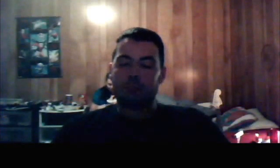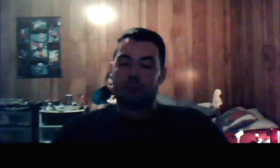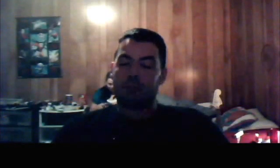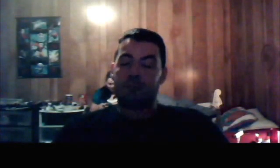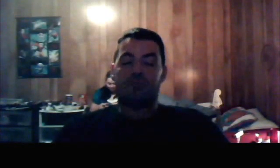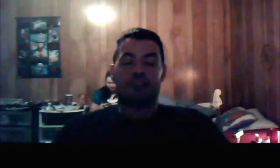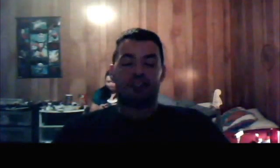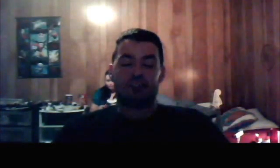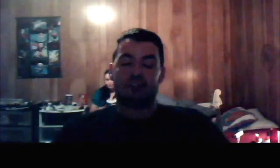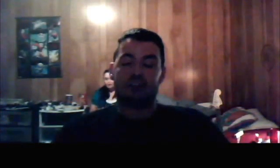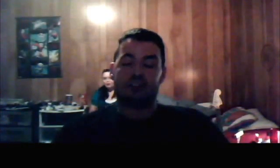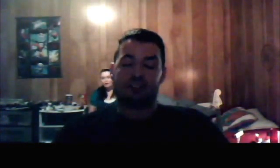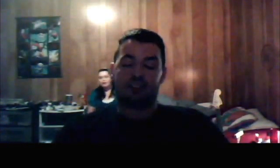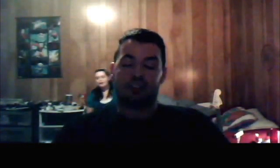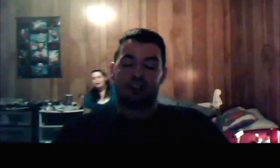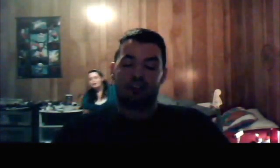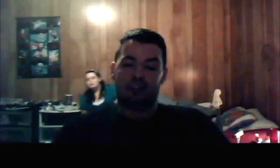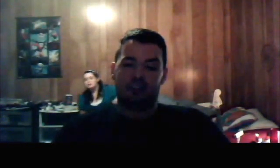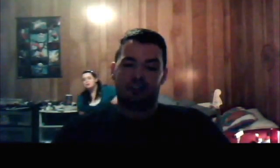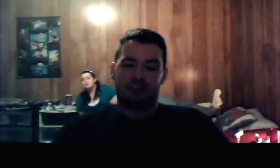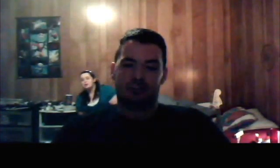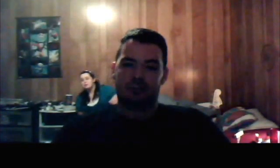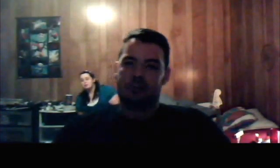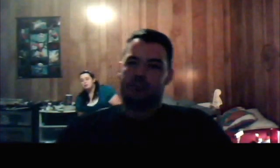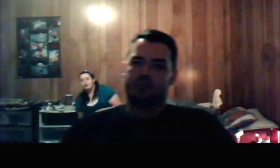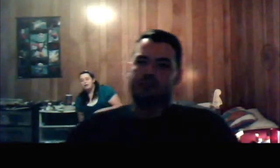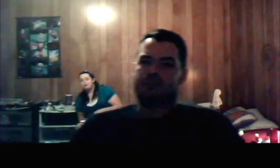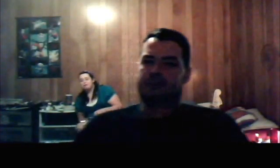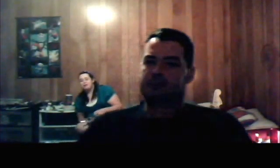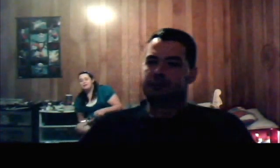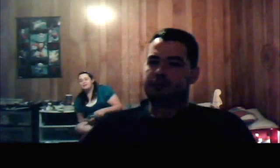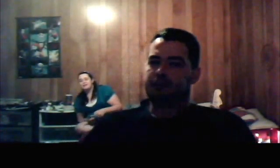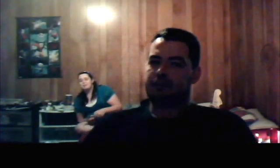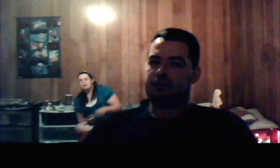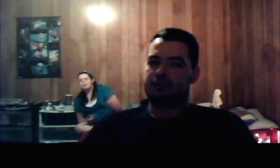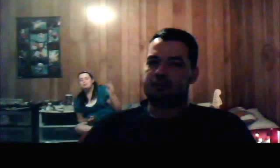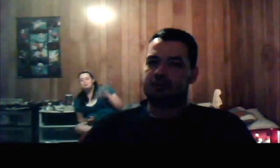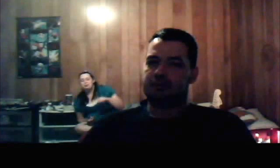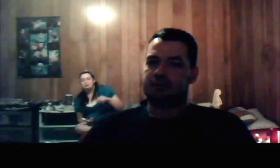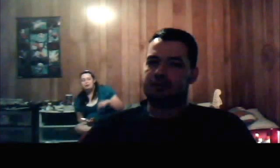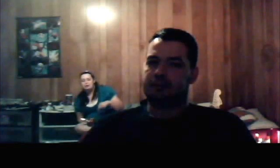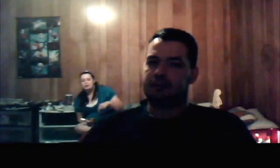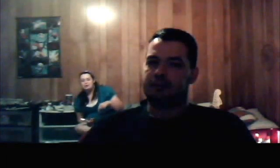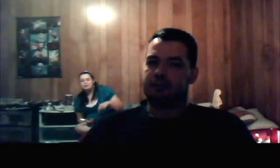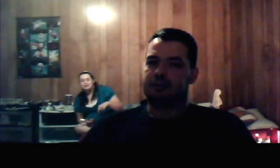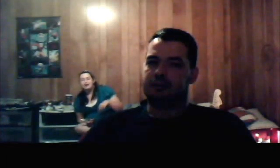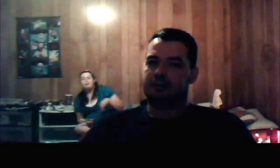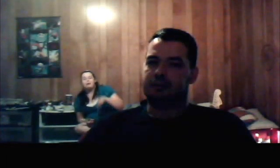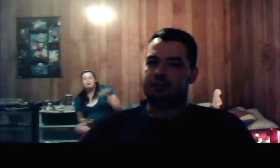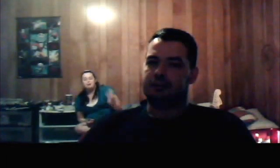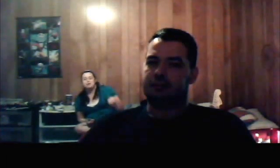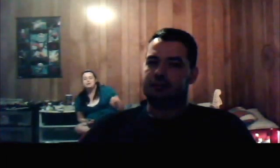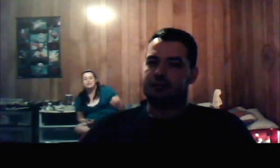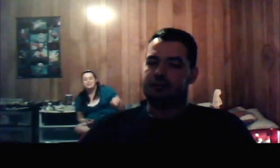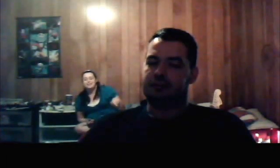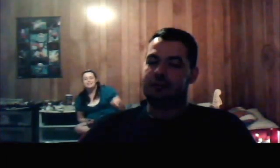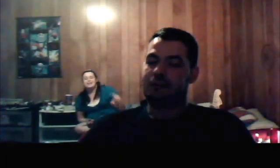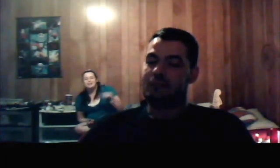pretty fucking interesting. It was the first movie I ever fell asleep in, for the record. I mean, I've watched it since then. I